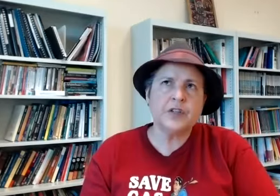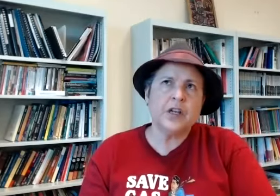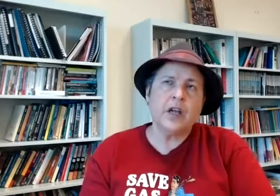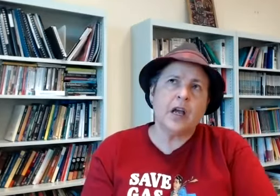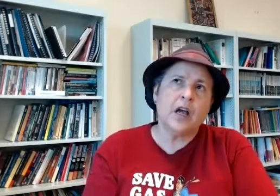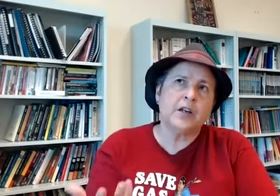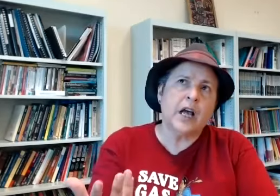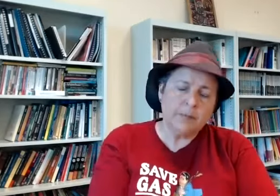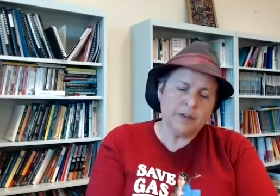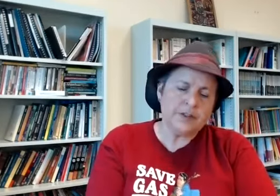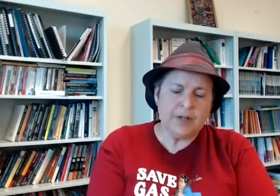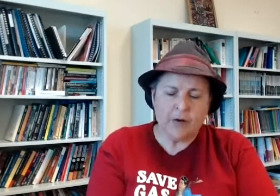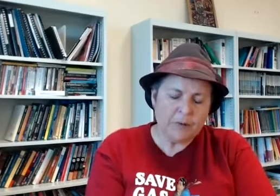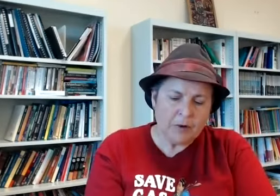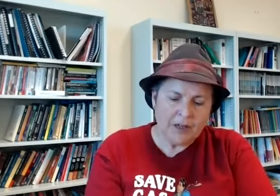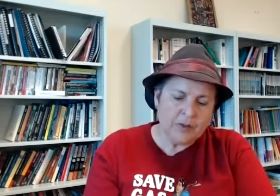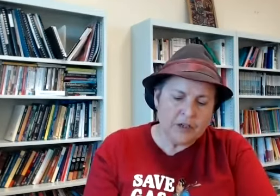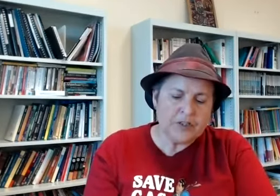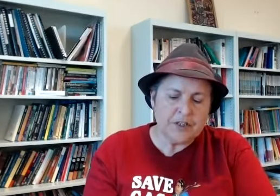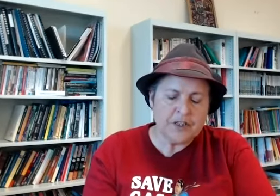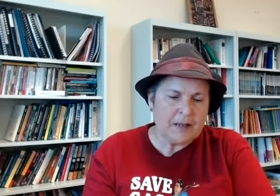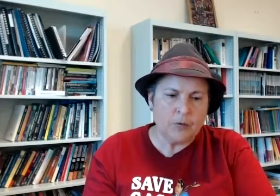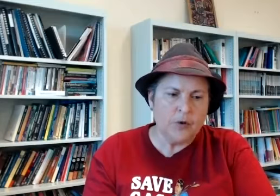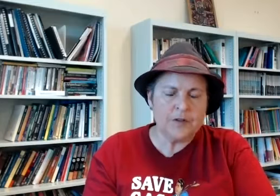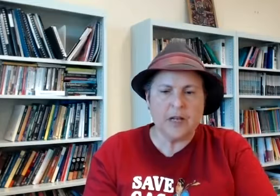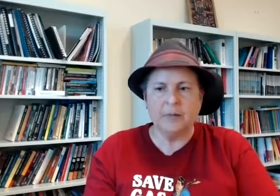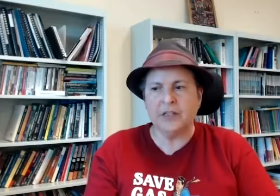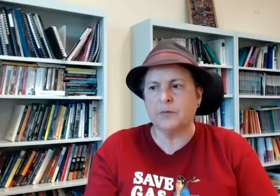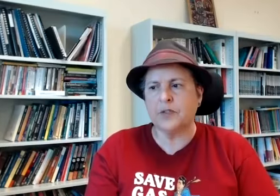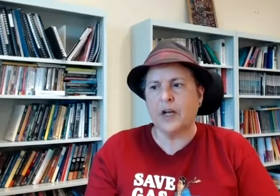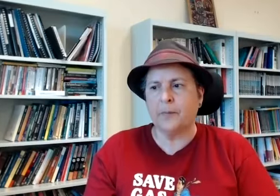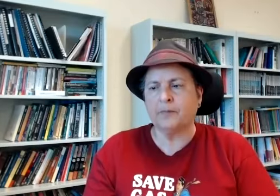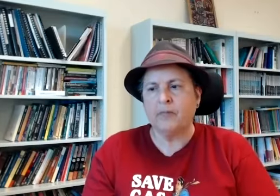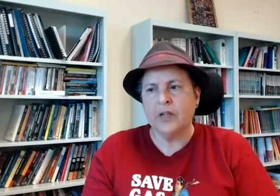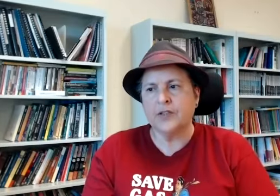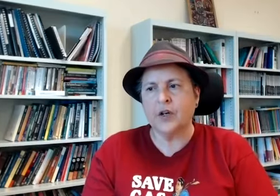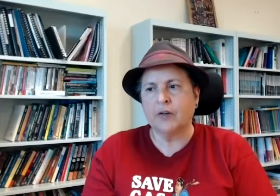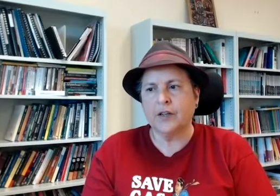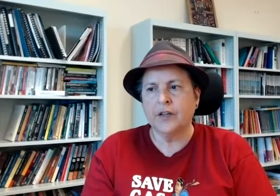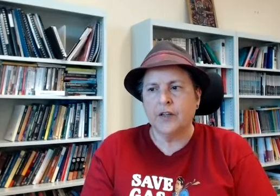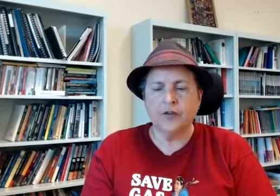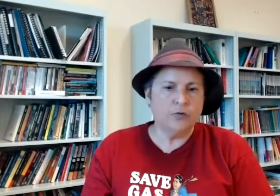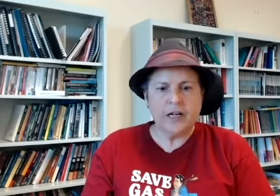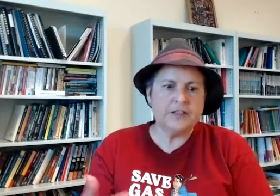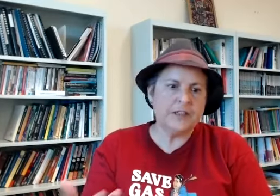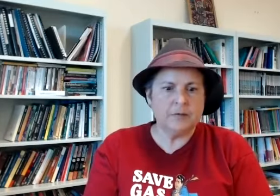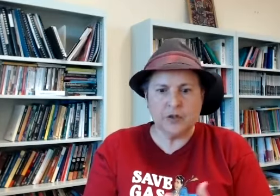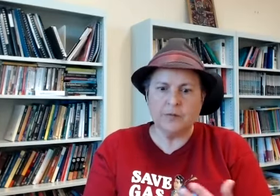an ableism now i mean one of the really interesting things about the word is ableism um is kind of like the new racism in terms of